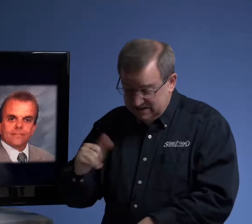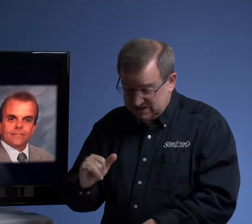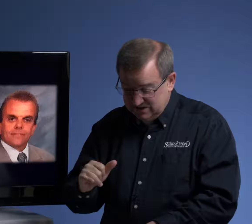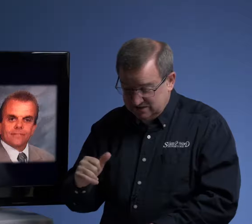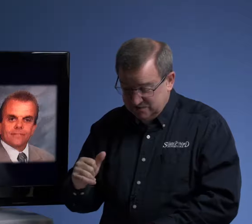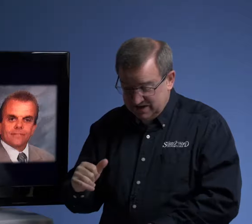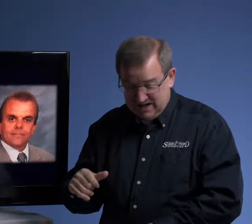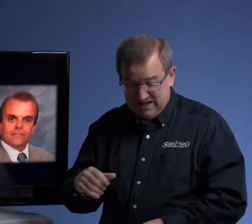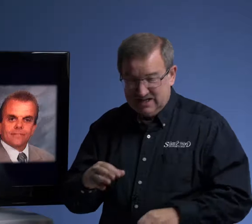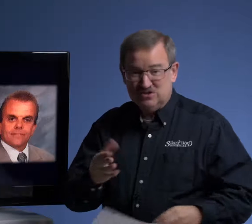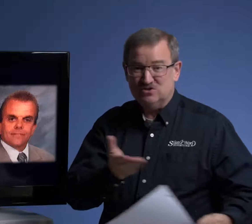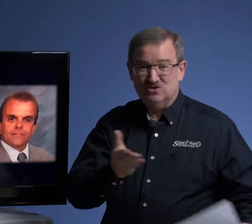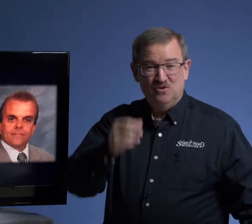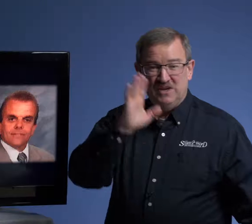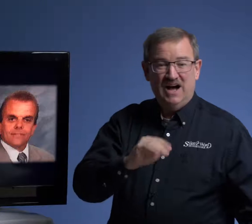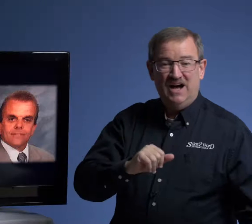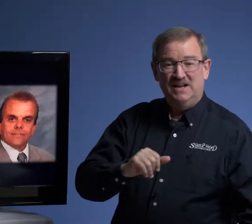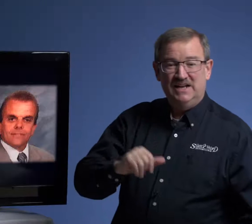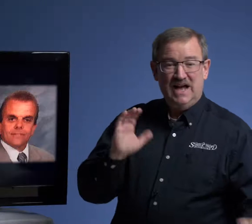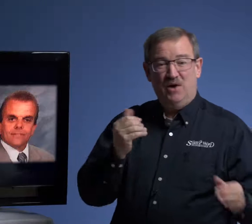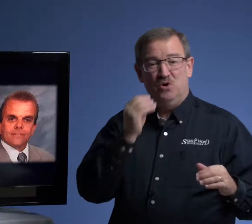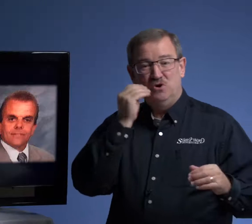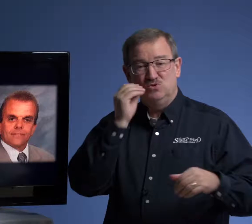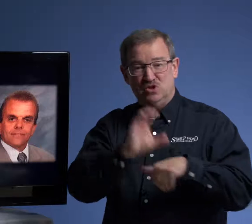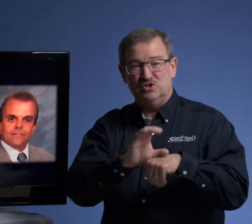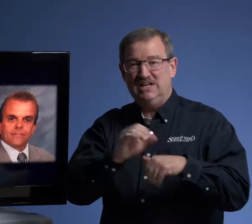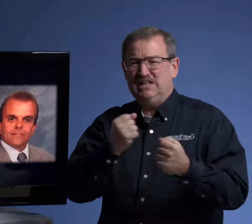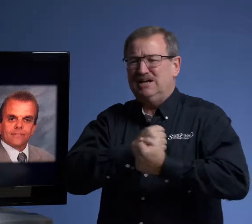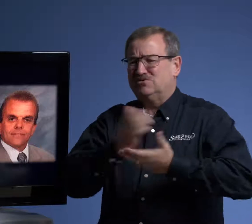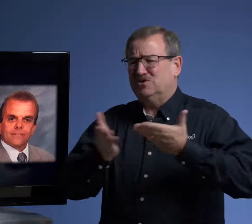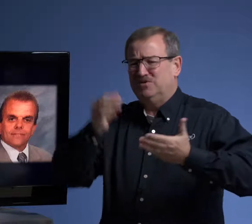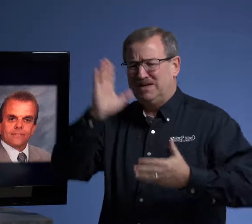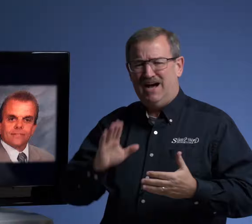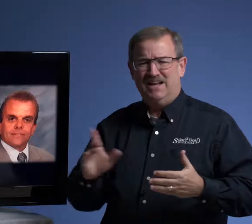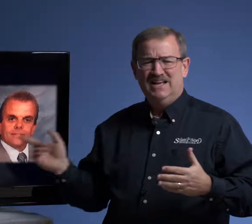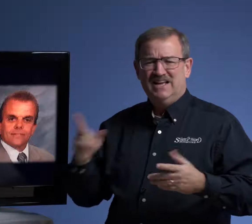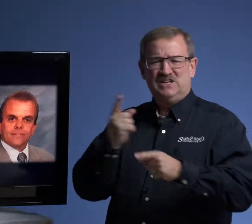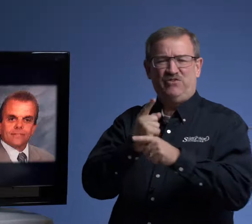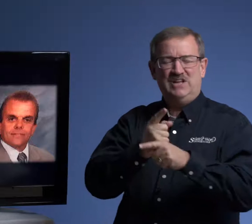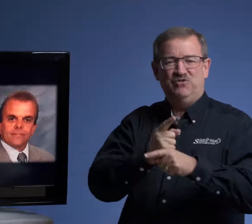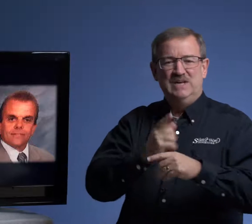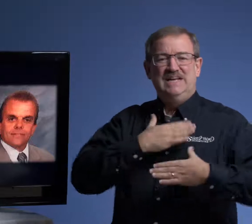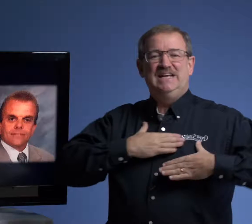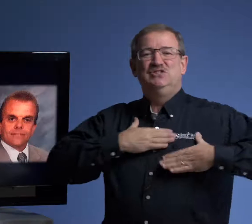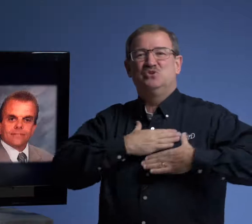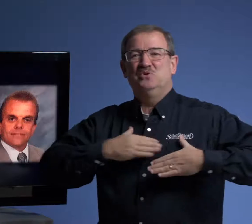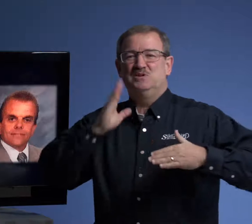still, he's serving God in our home church. He loves serving God. He's faithful. He enjoys